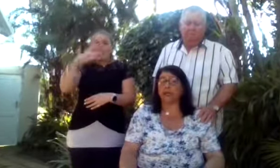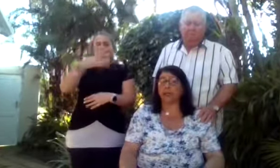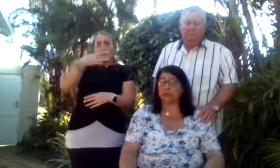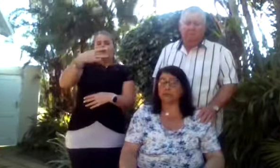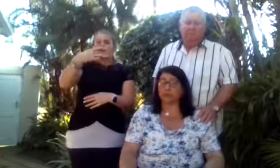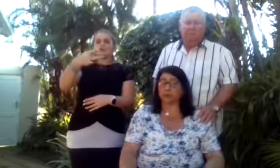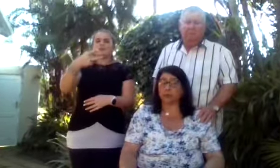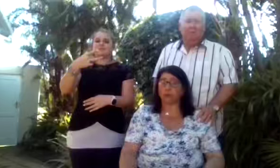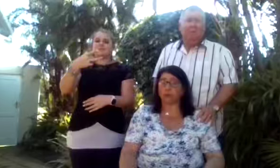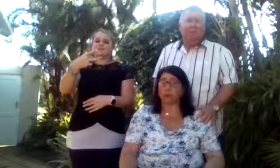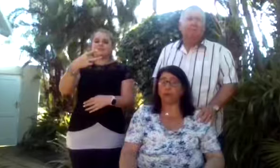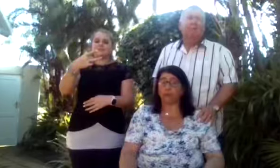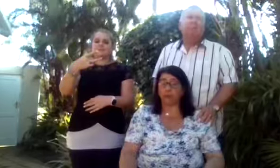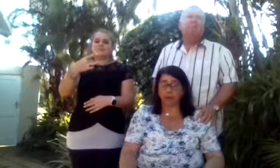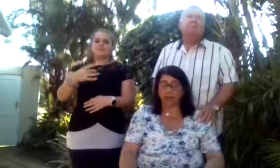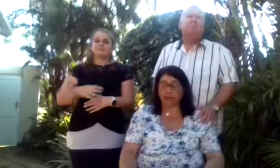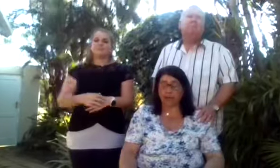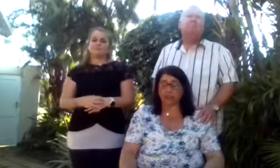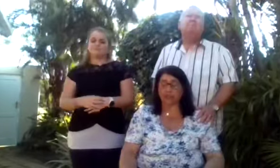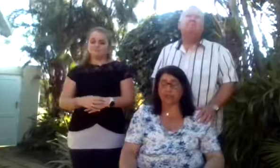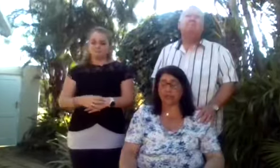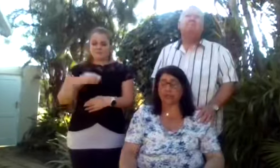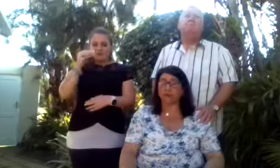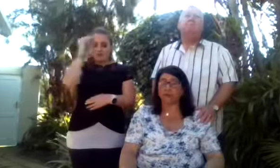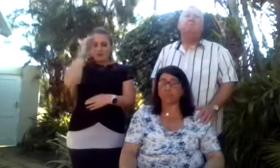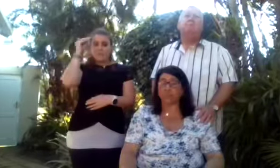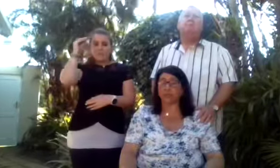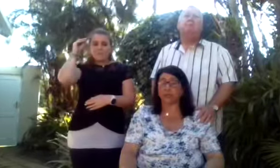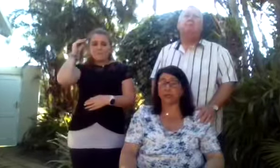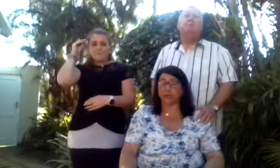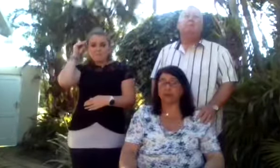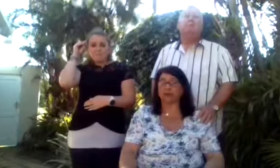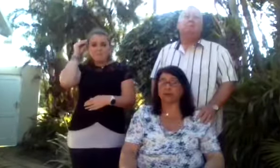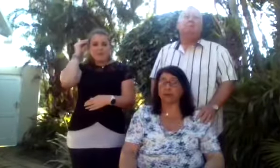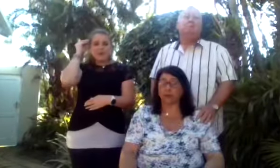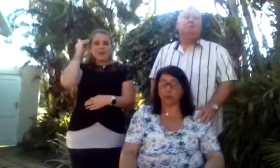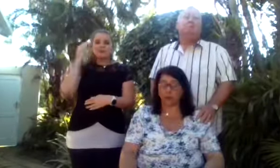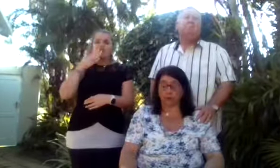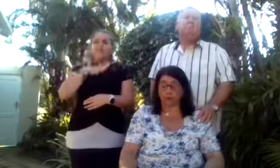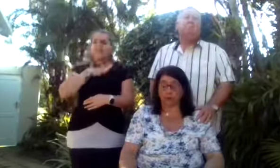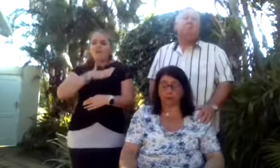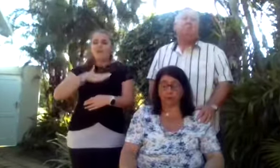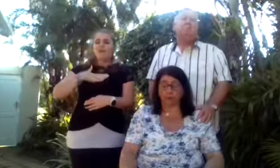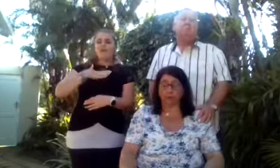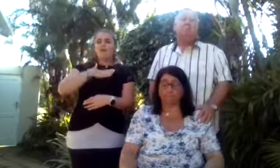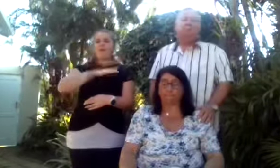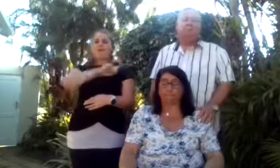And most of all, remember how much she cared for each and every one of you.